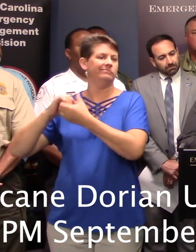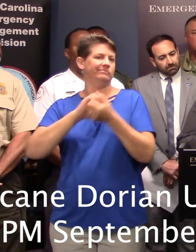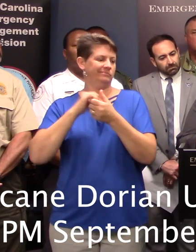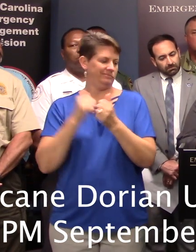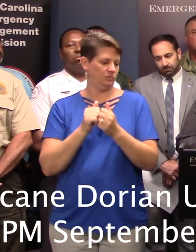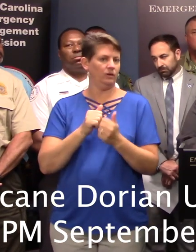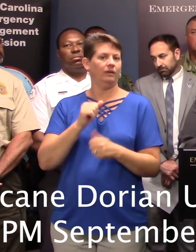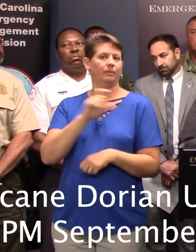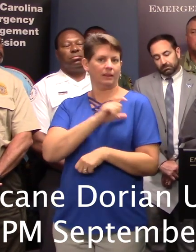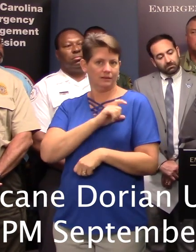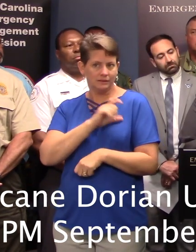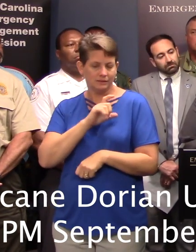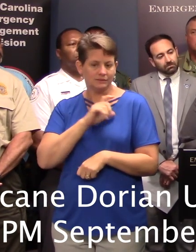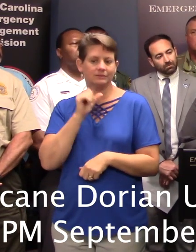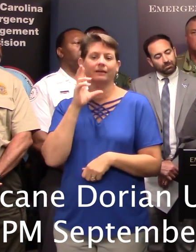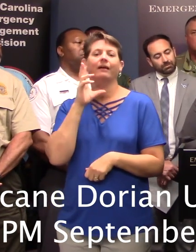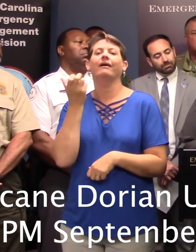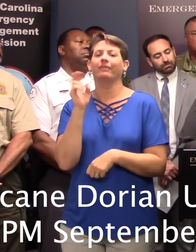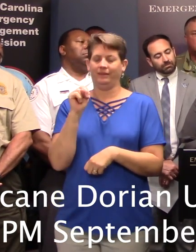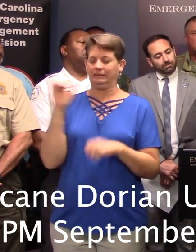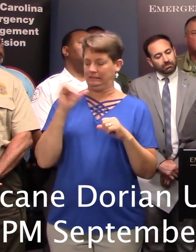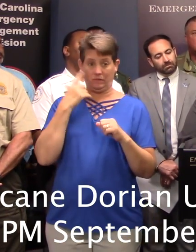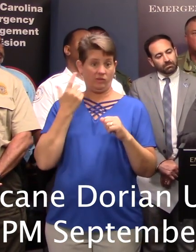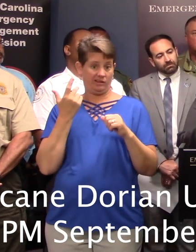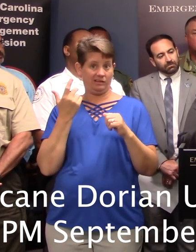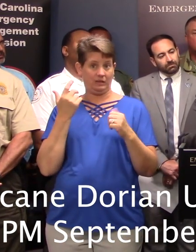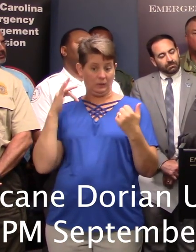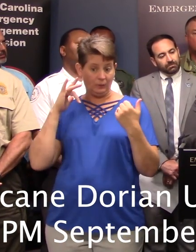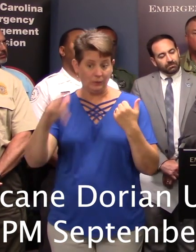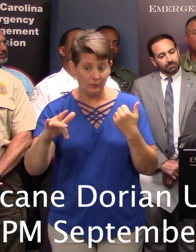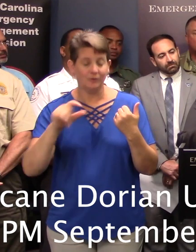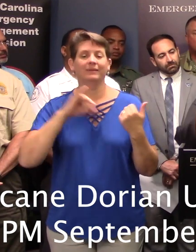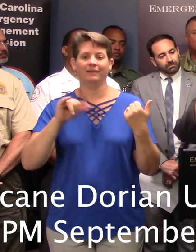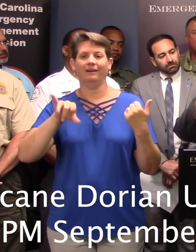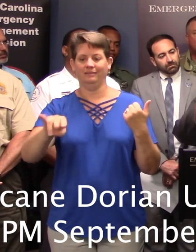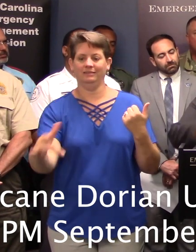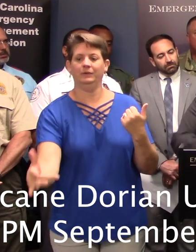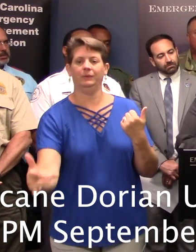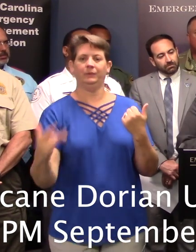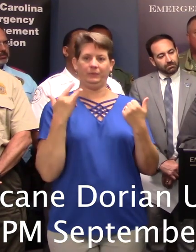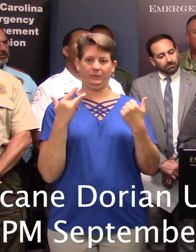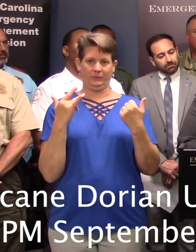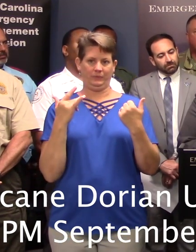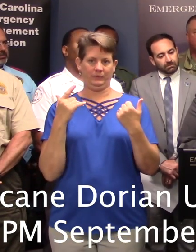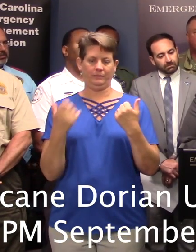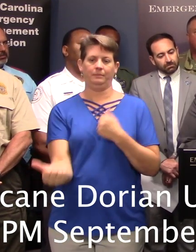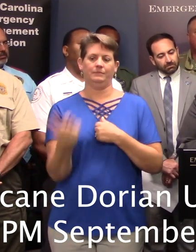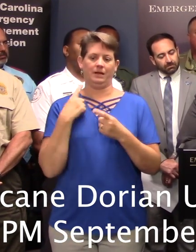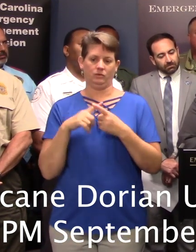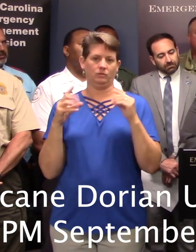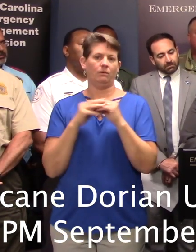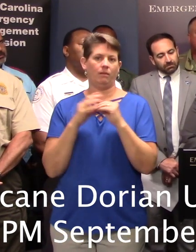work our way up the interstate in a similar fashion as we instituted it from the Charleston area up all the way back to Columbia